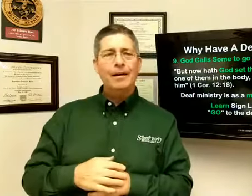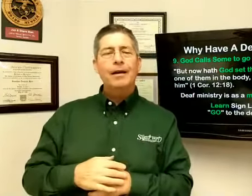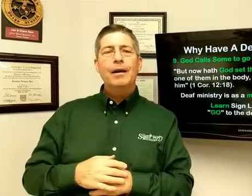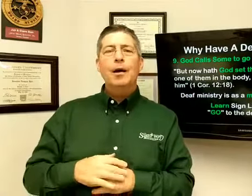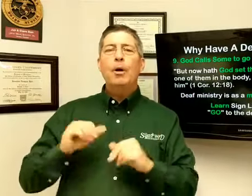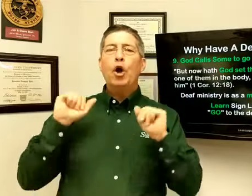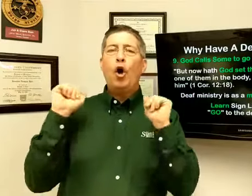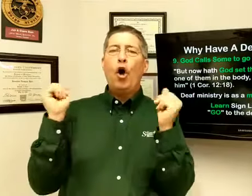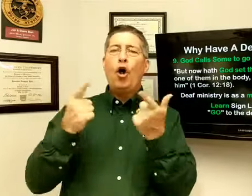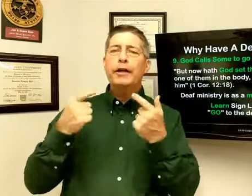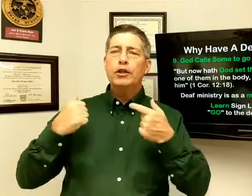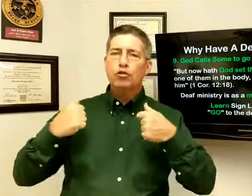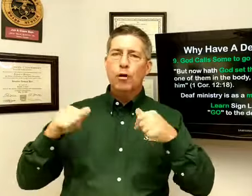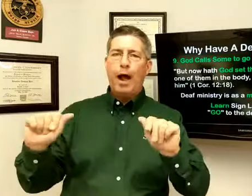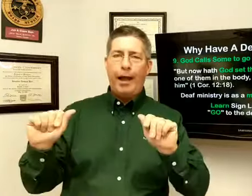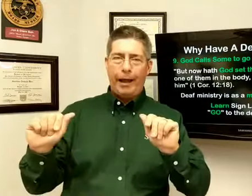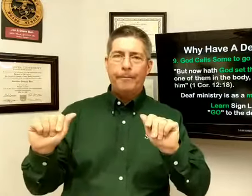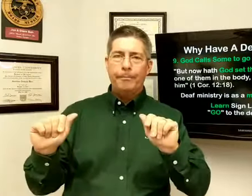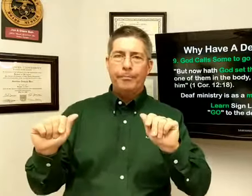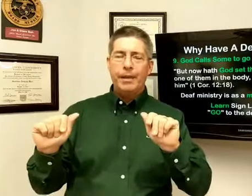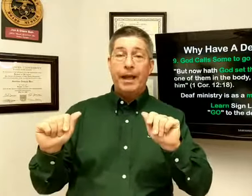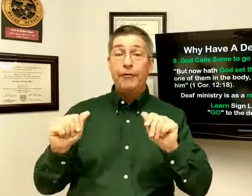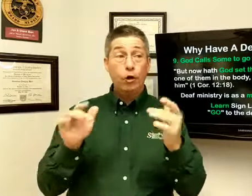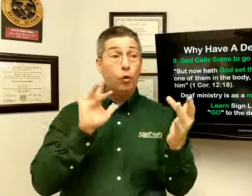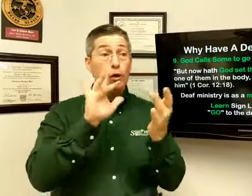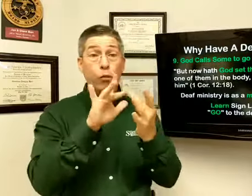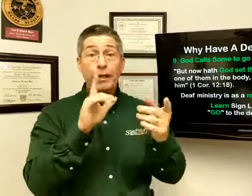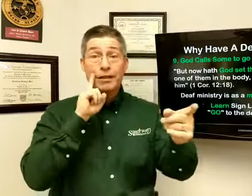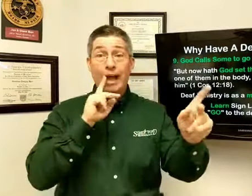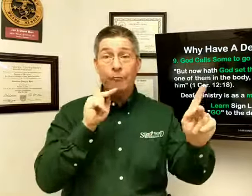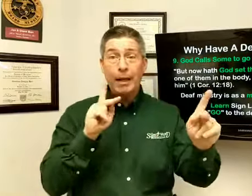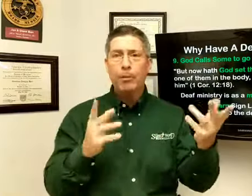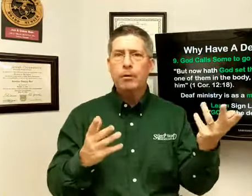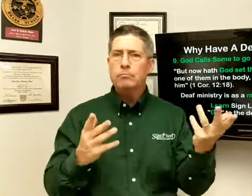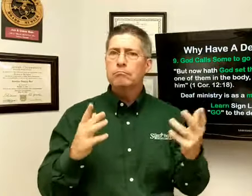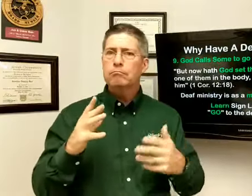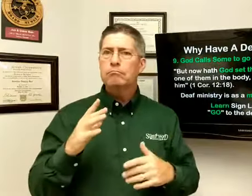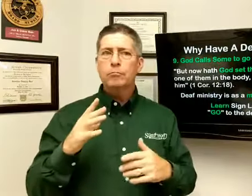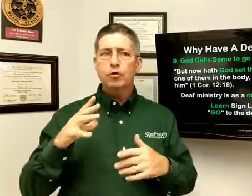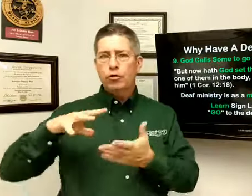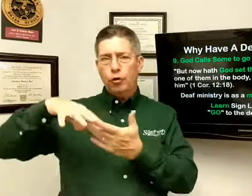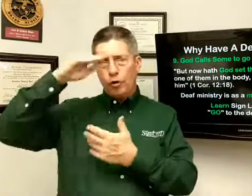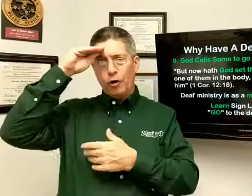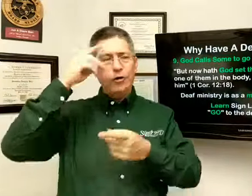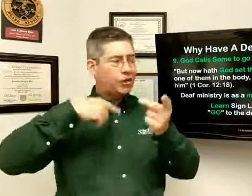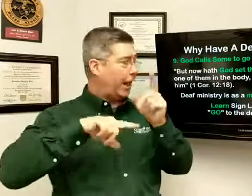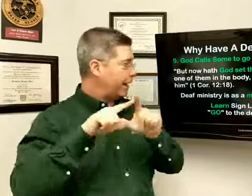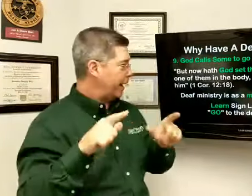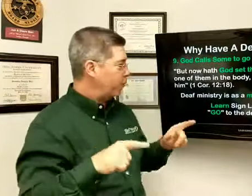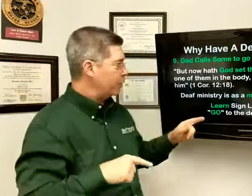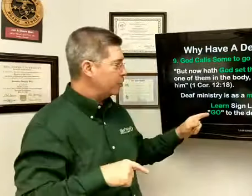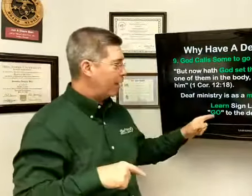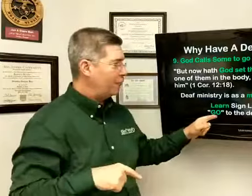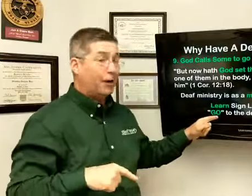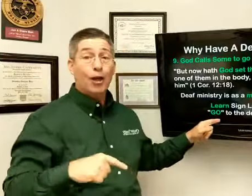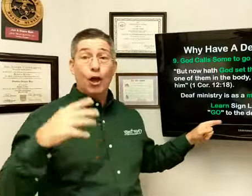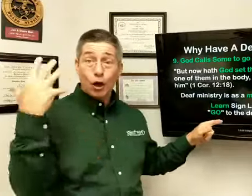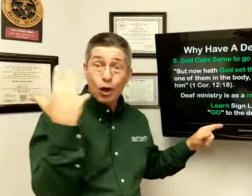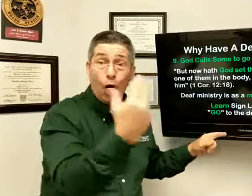But all can try. And if you're going to reach deaf people, you learn sign language and then go,